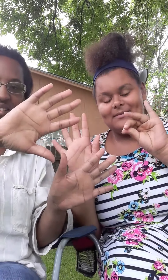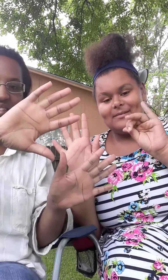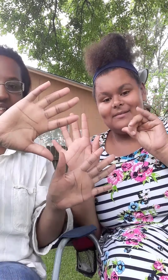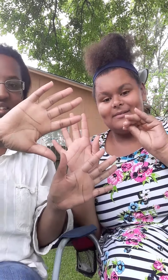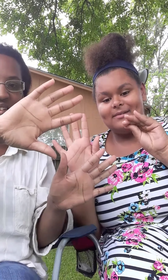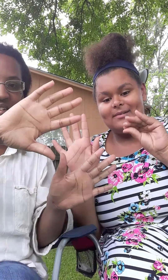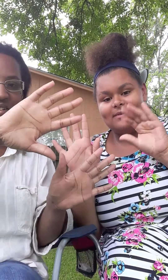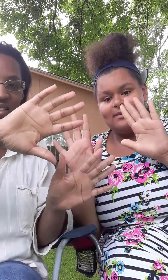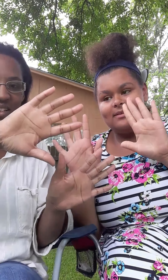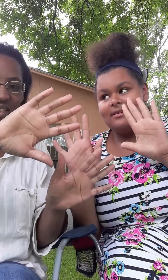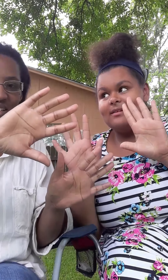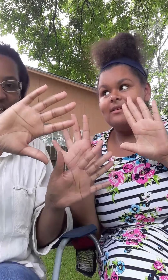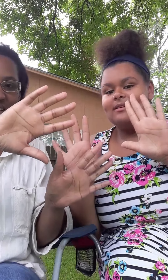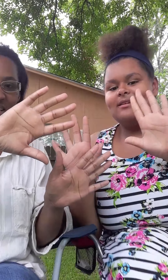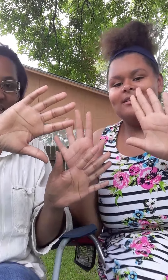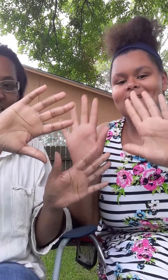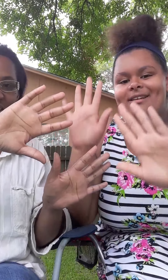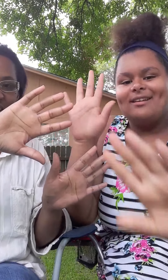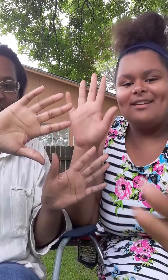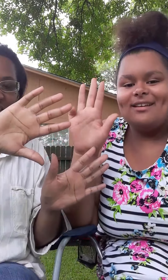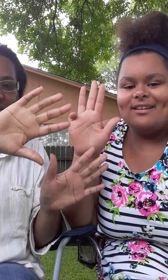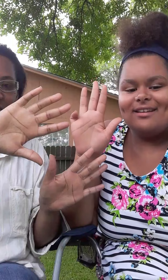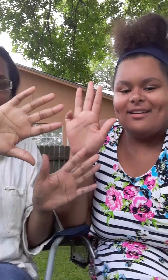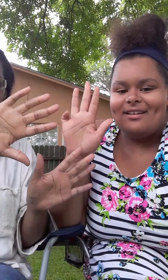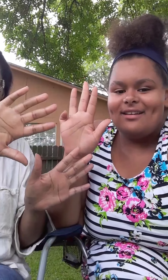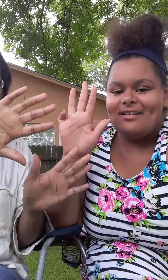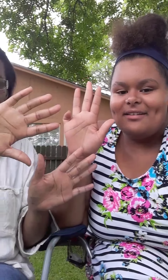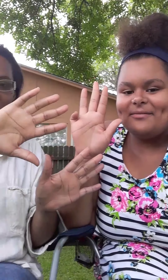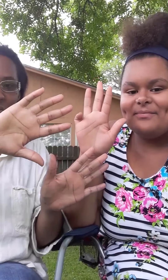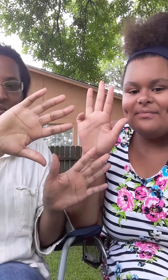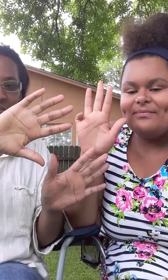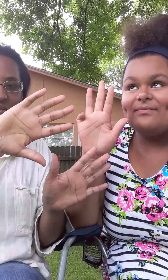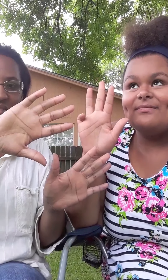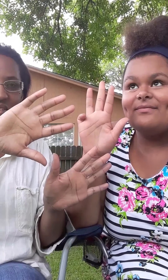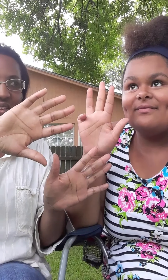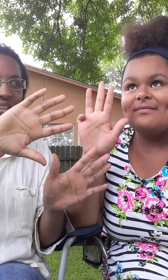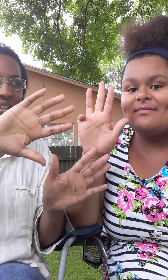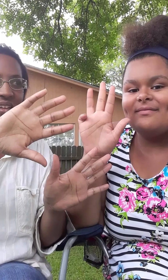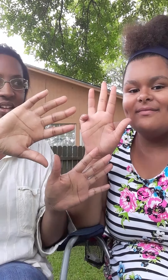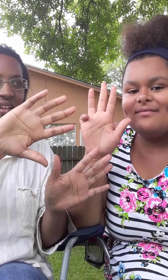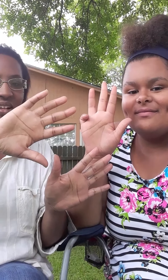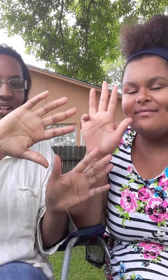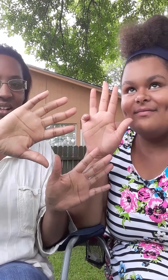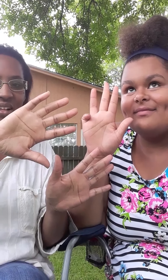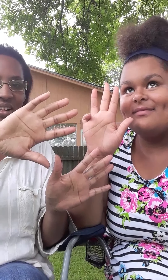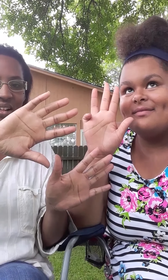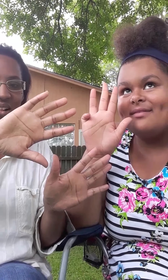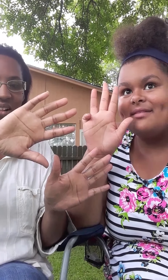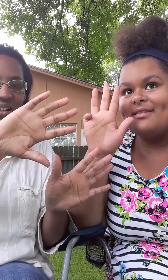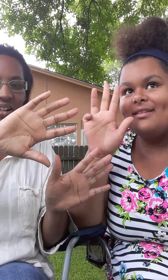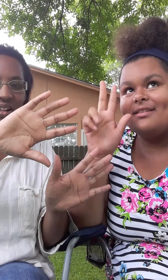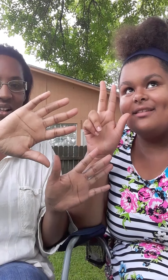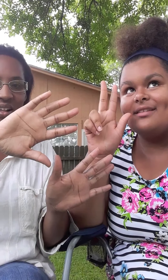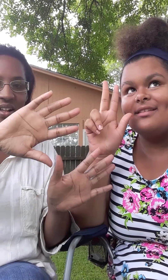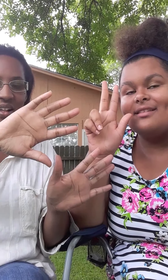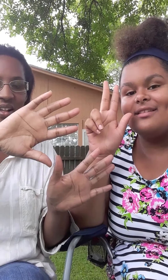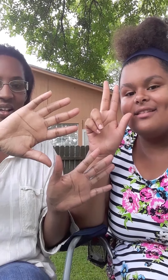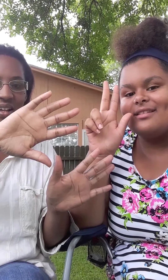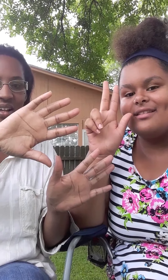your mom rubbed Vaseline all over your face before school. Put a finger down if you get in trouble for not unthawing the meat. Put a